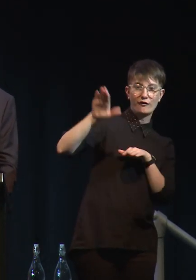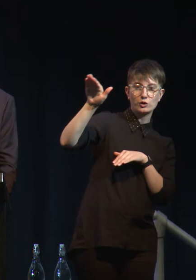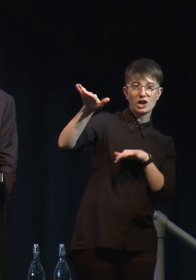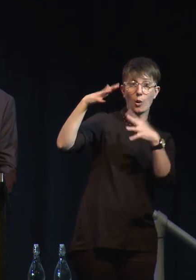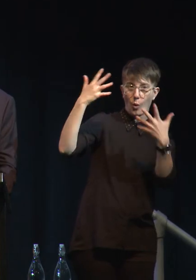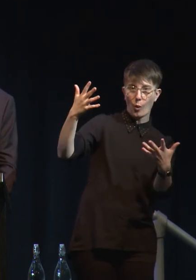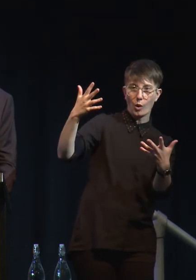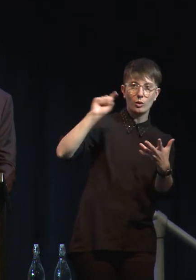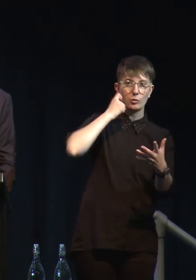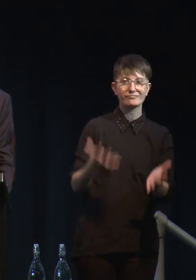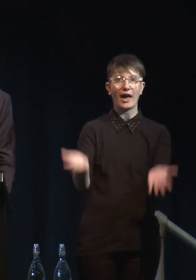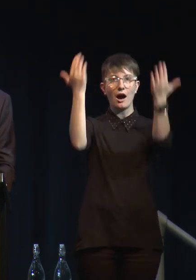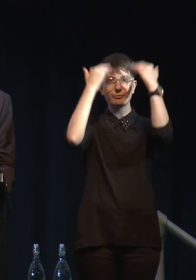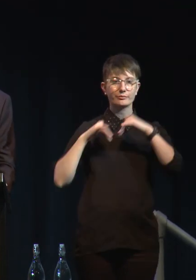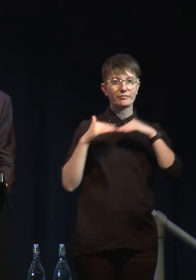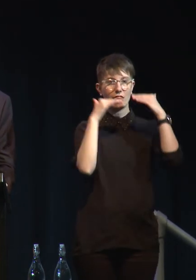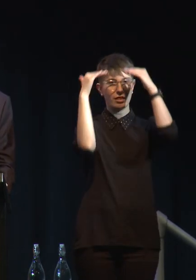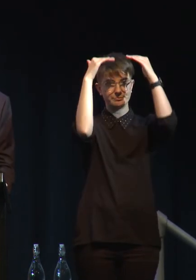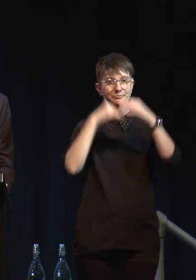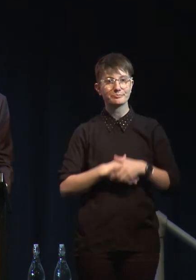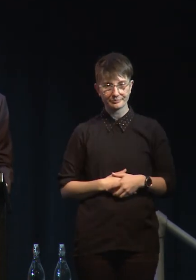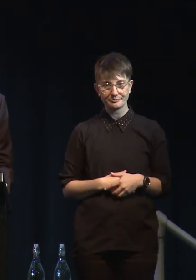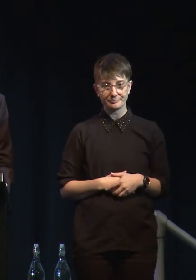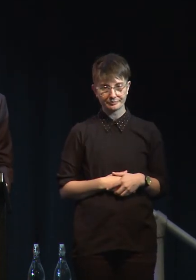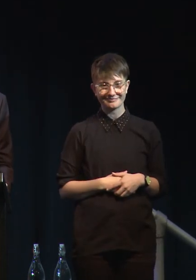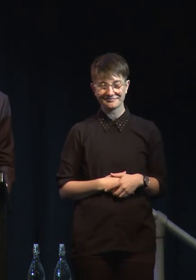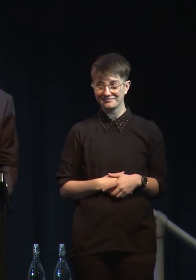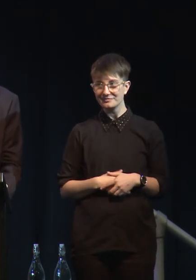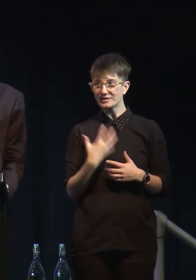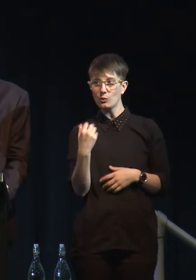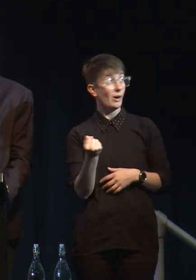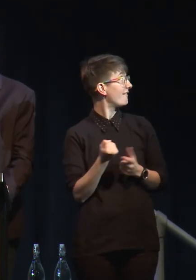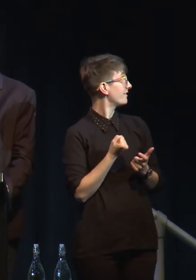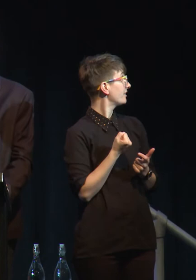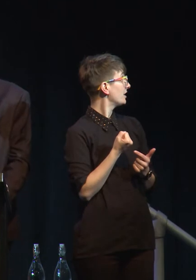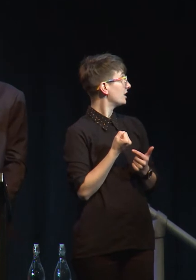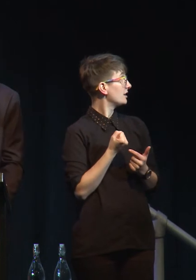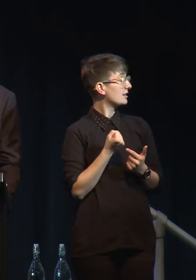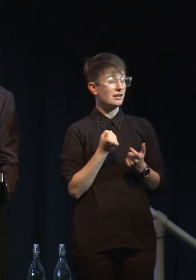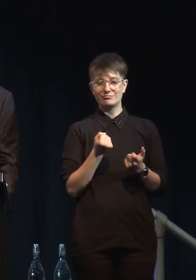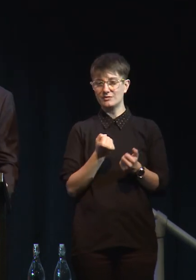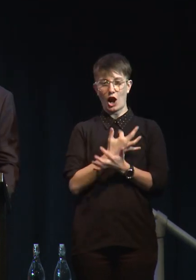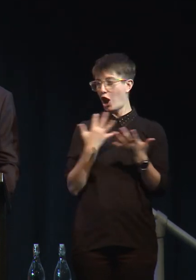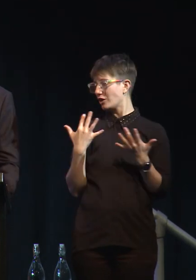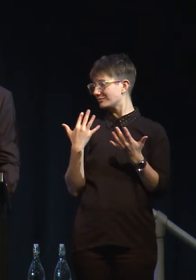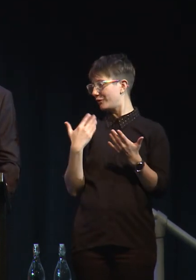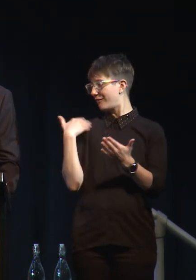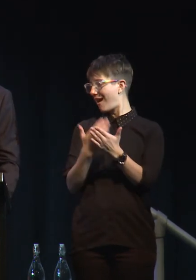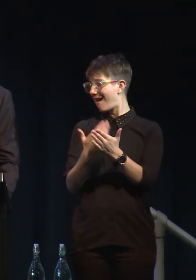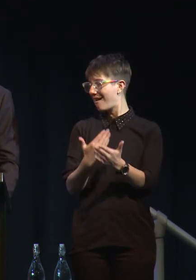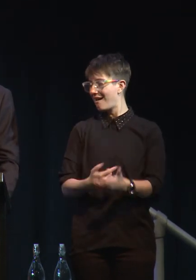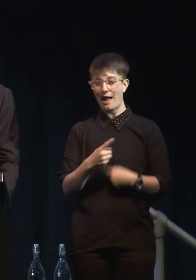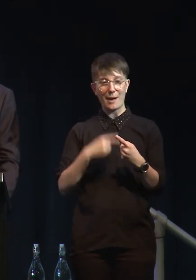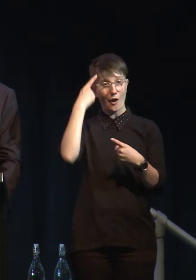crash over our heads. So we had a whole thing on innovation and a celebration of the innovative spirit in New